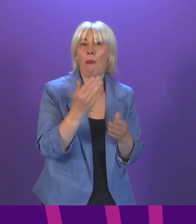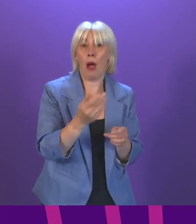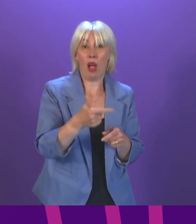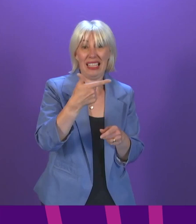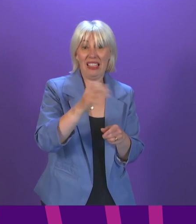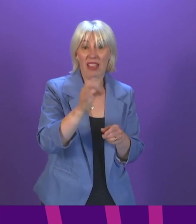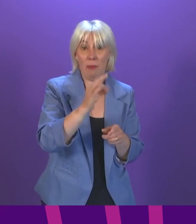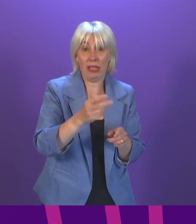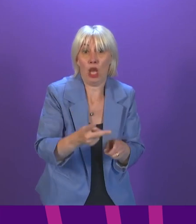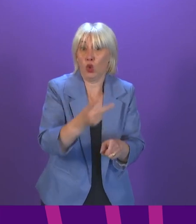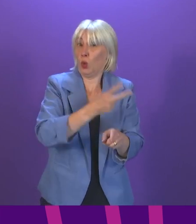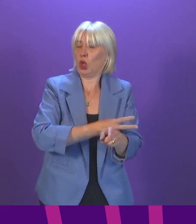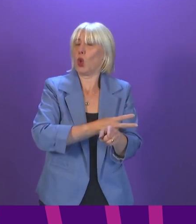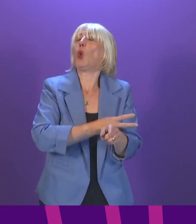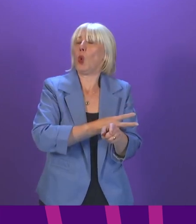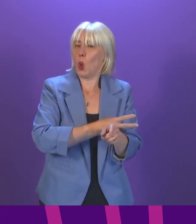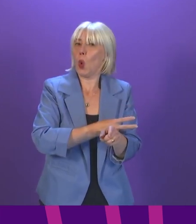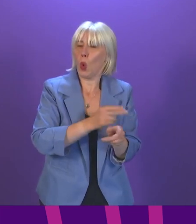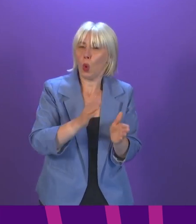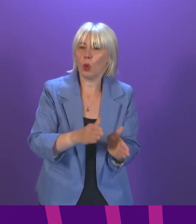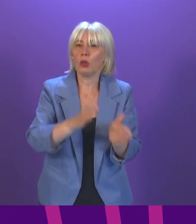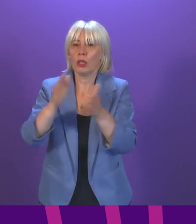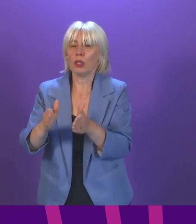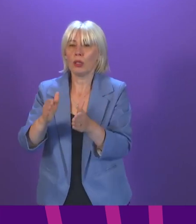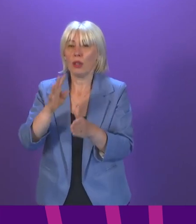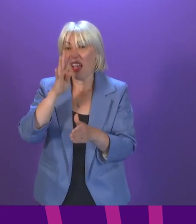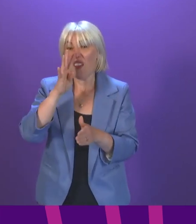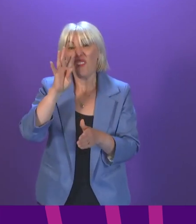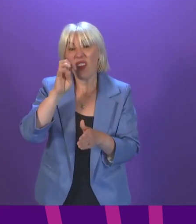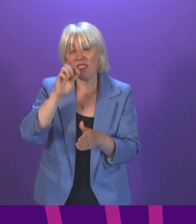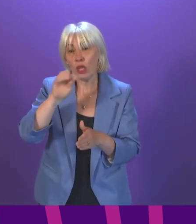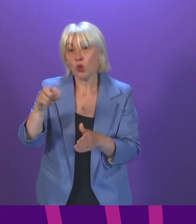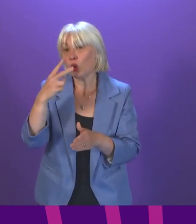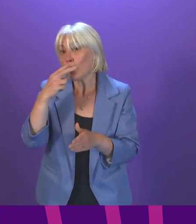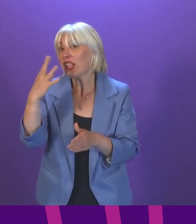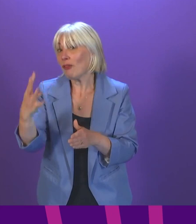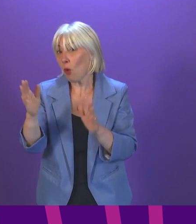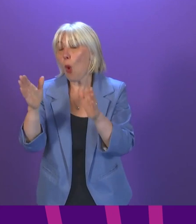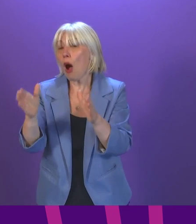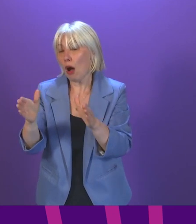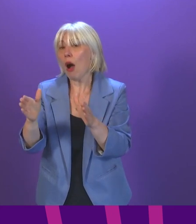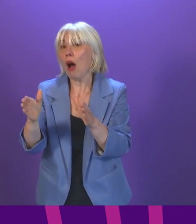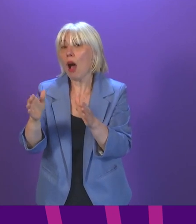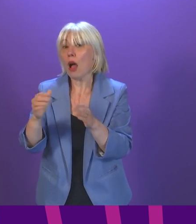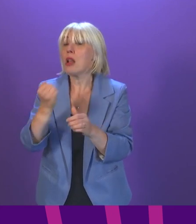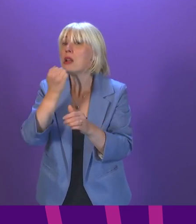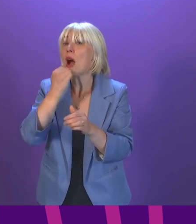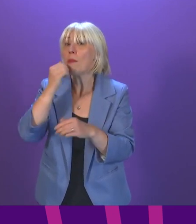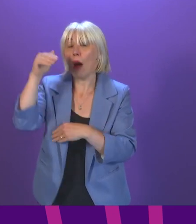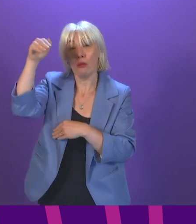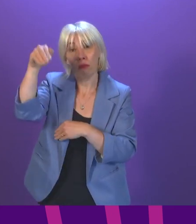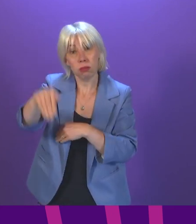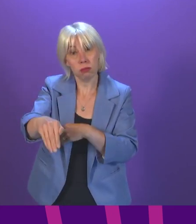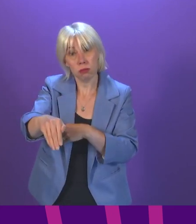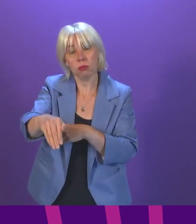70% in the week before. And amongst 15 to 24-year-olds, cases have actually fallen in the most